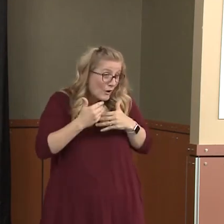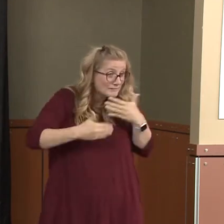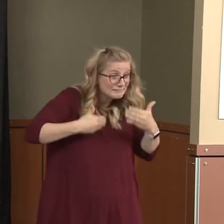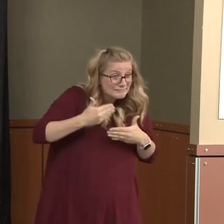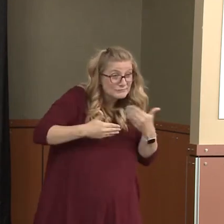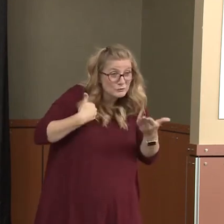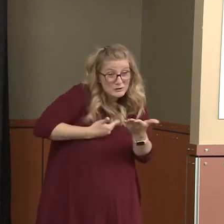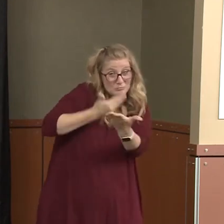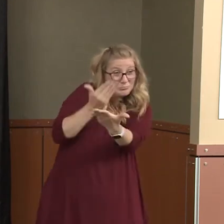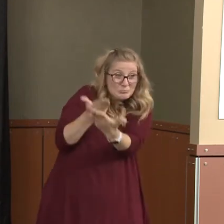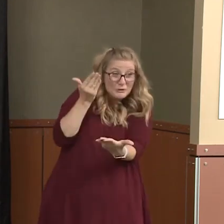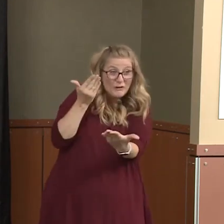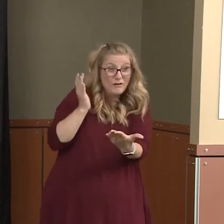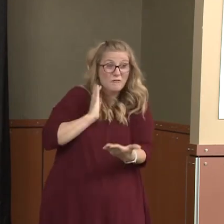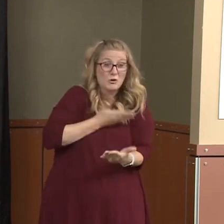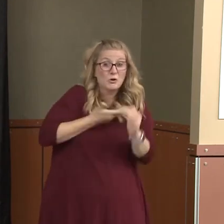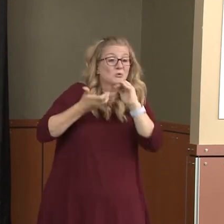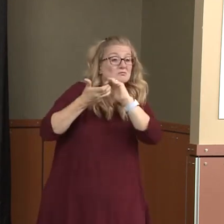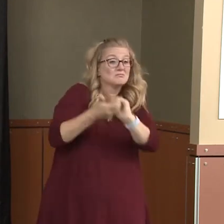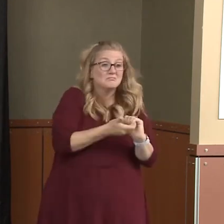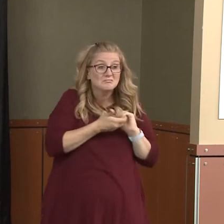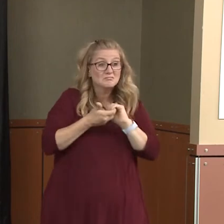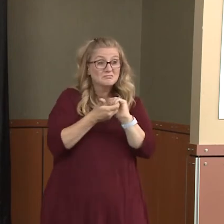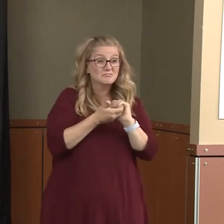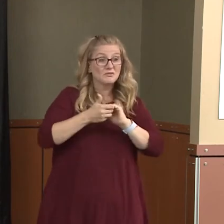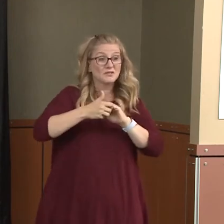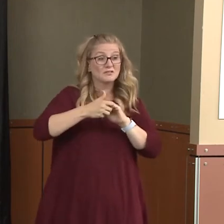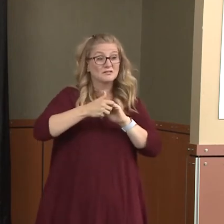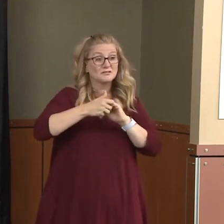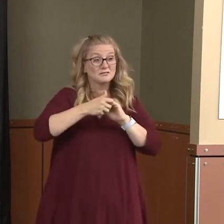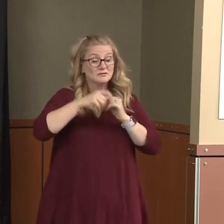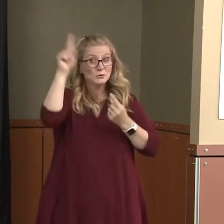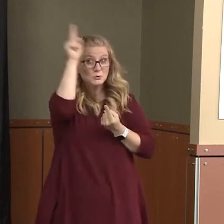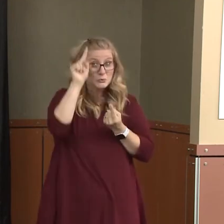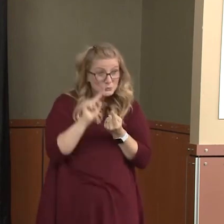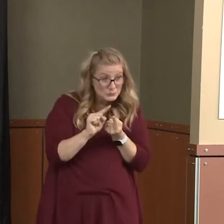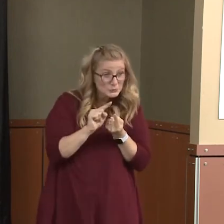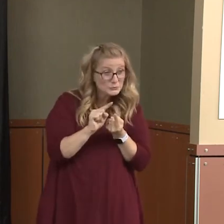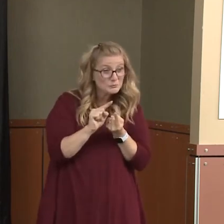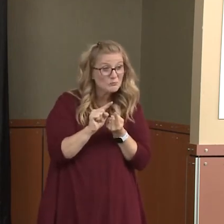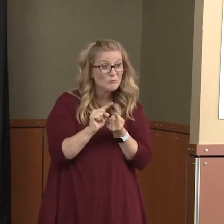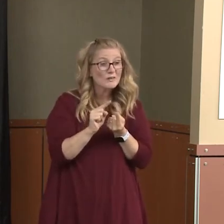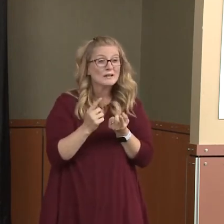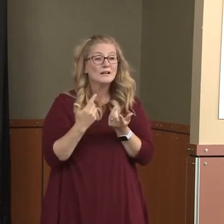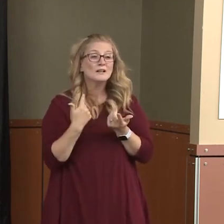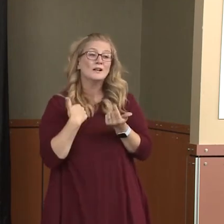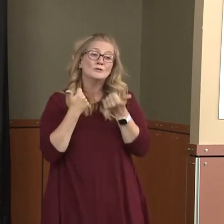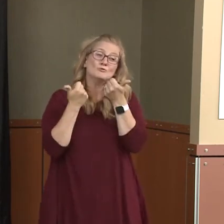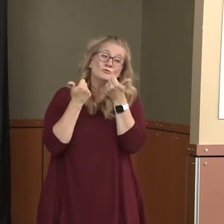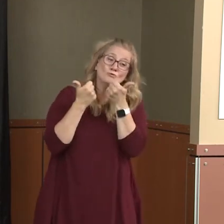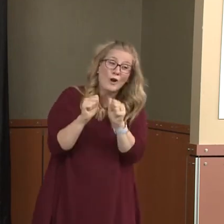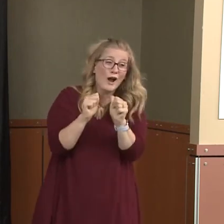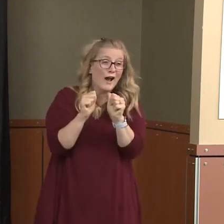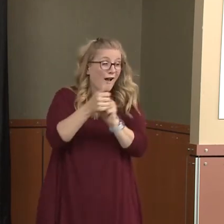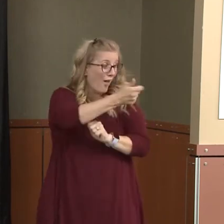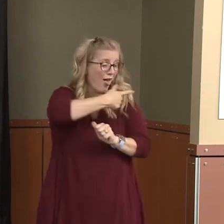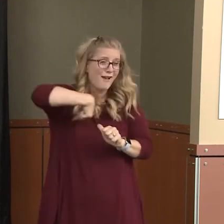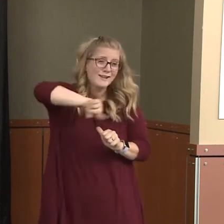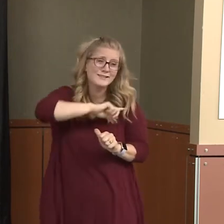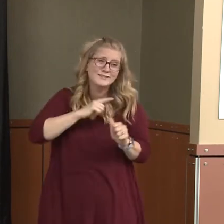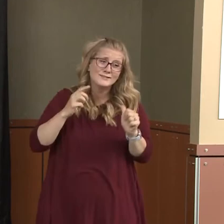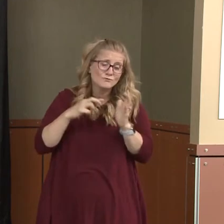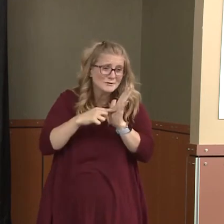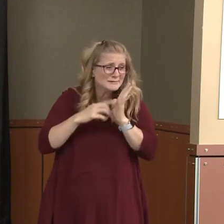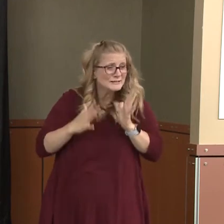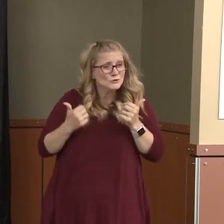you our collective will to bring those numbers down. I did my best, as did all the others in the room. This was a